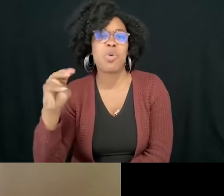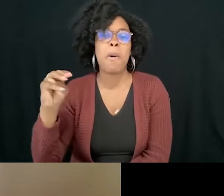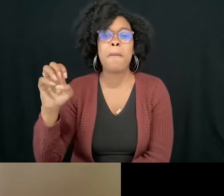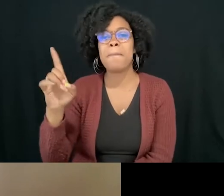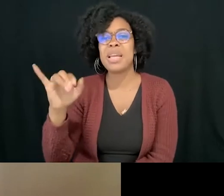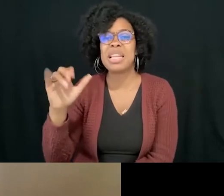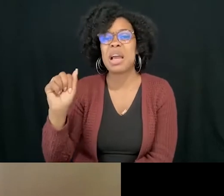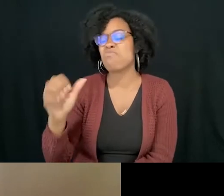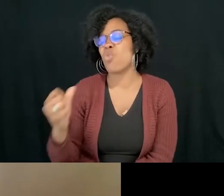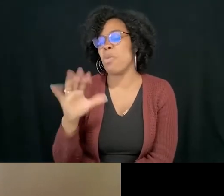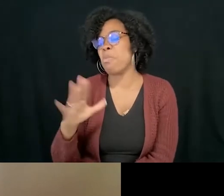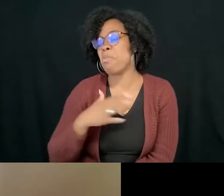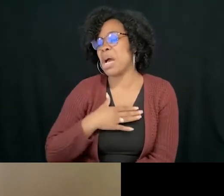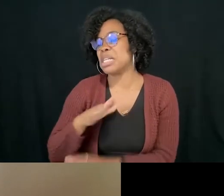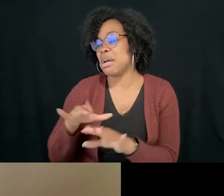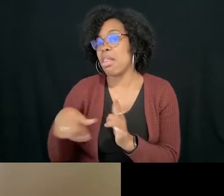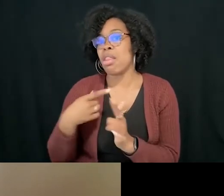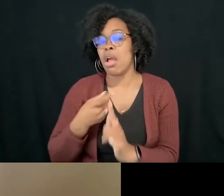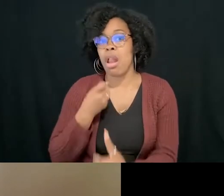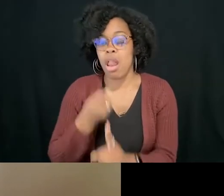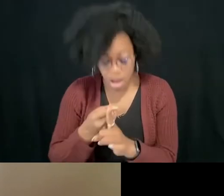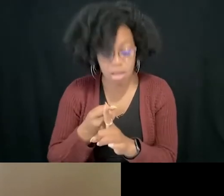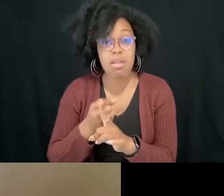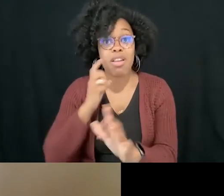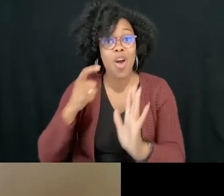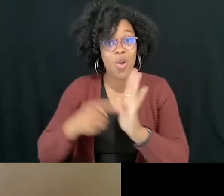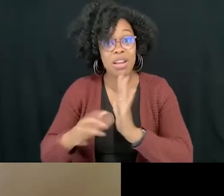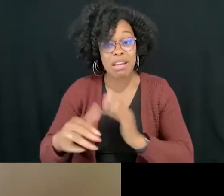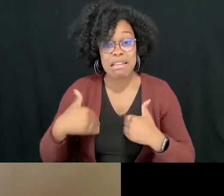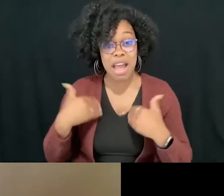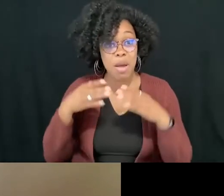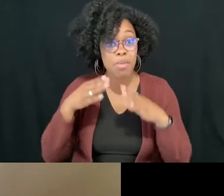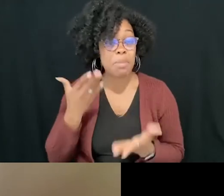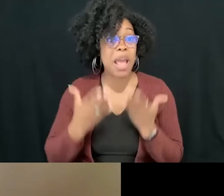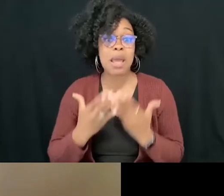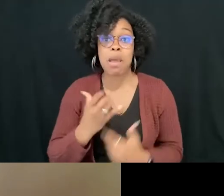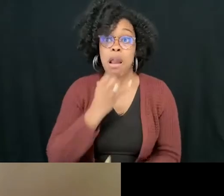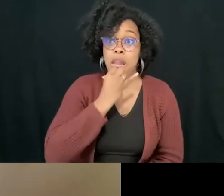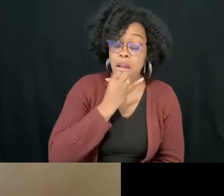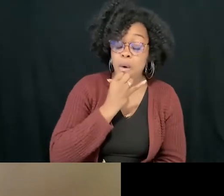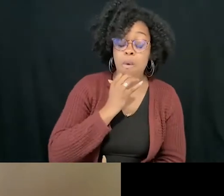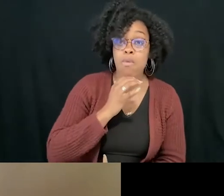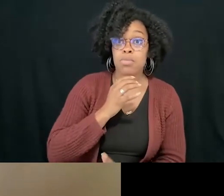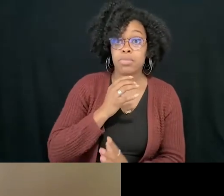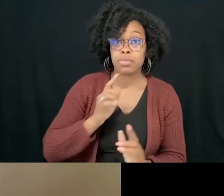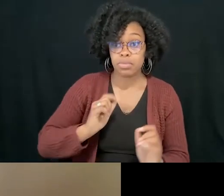And then they learn that their young person either accidentally stumbled across or intentionally searched